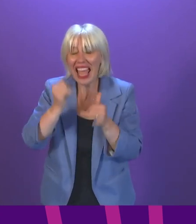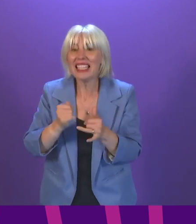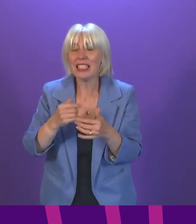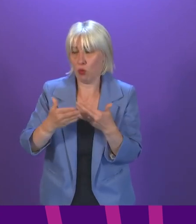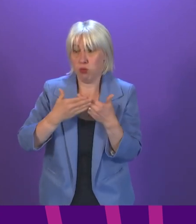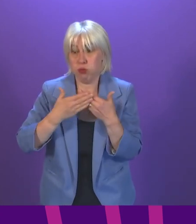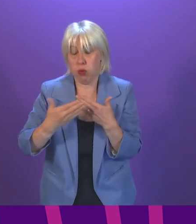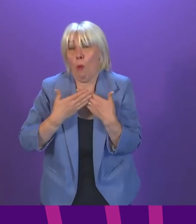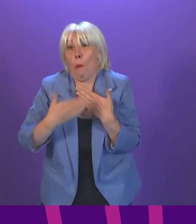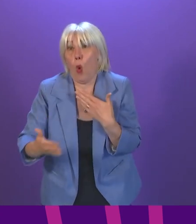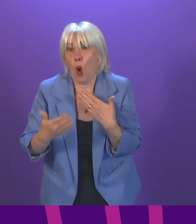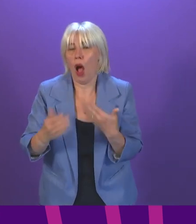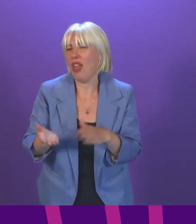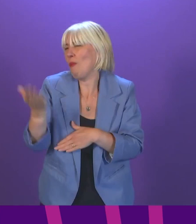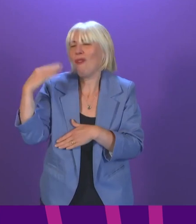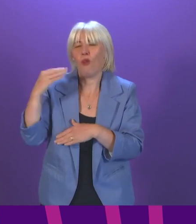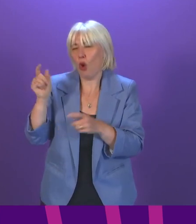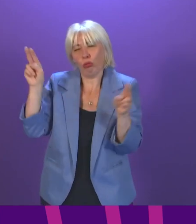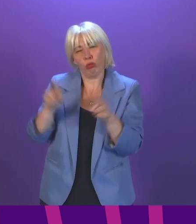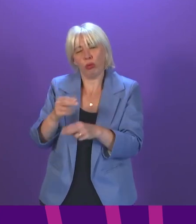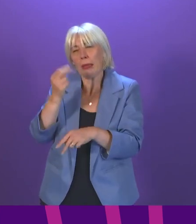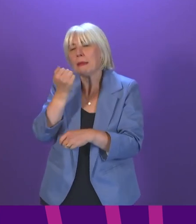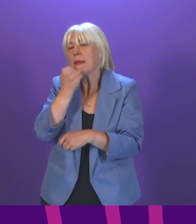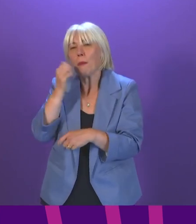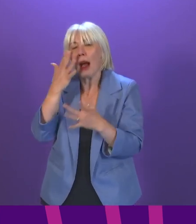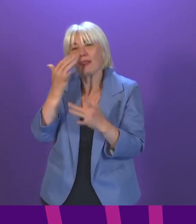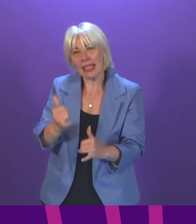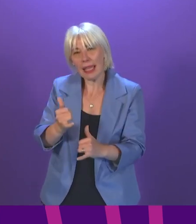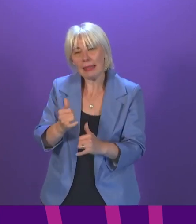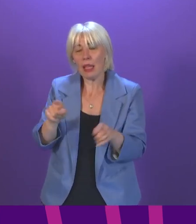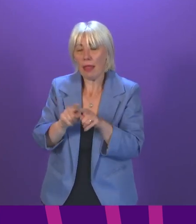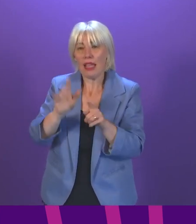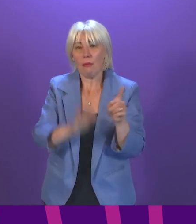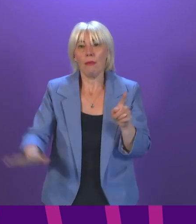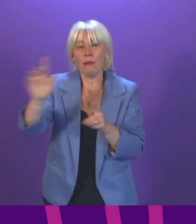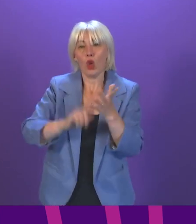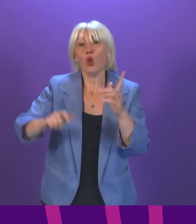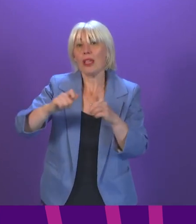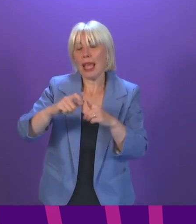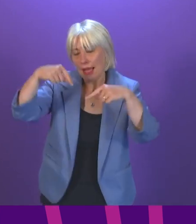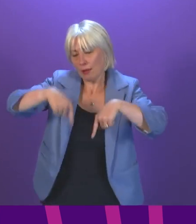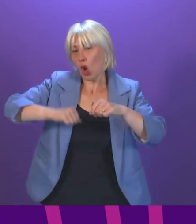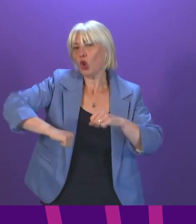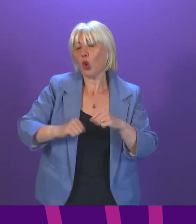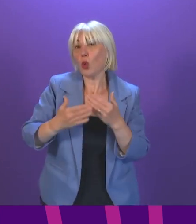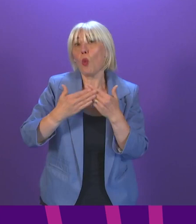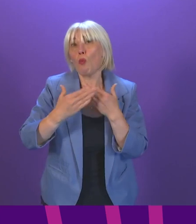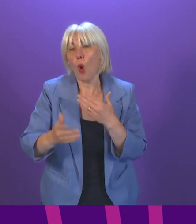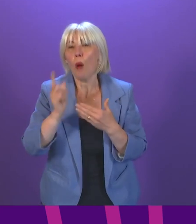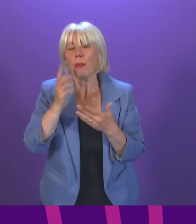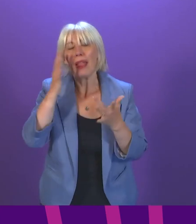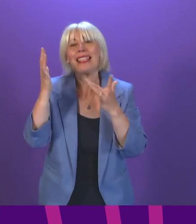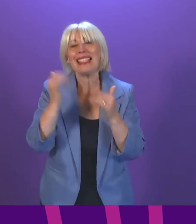compared to earlier stages of the pandemic and indeed compared to other parts of the UK. Testing rates per head of population in Scotland recently